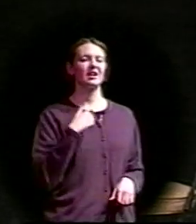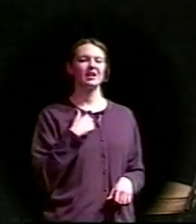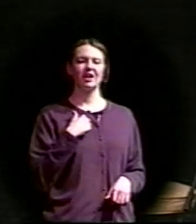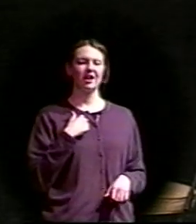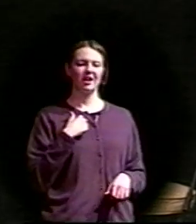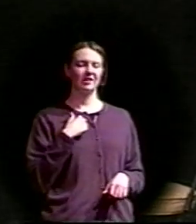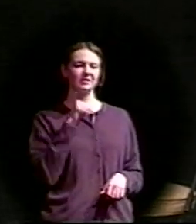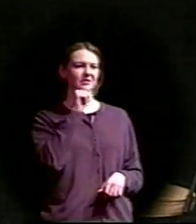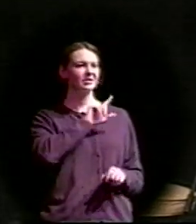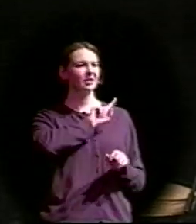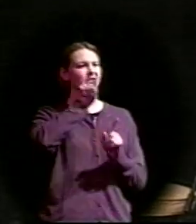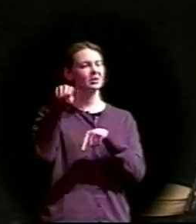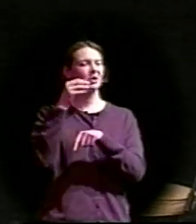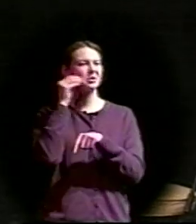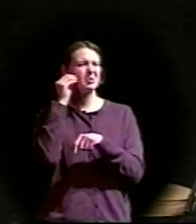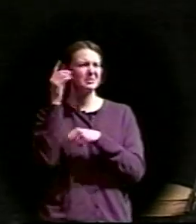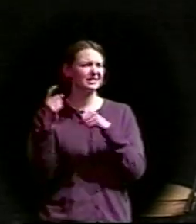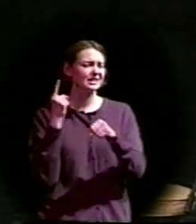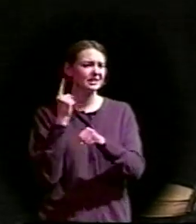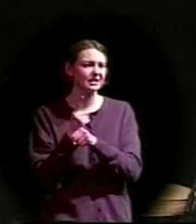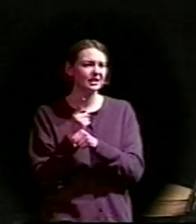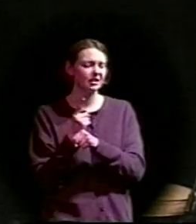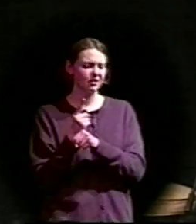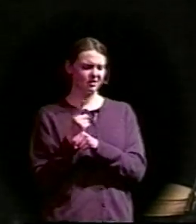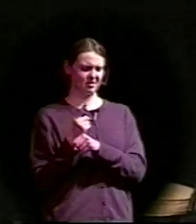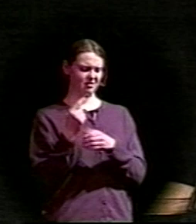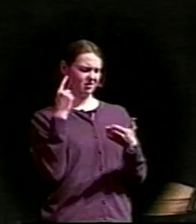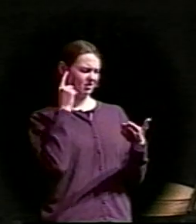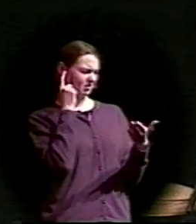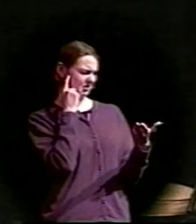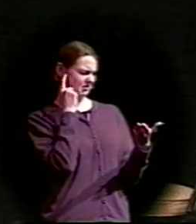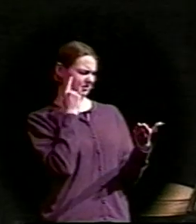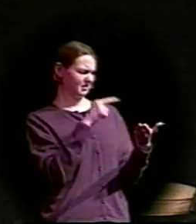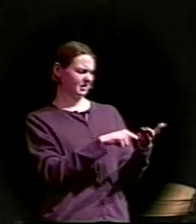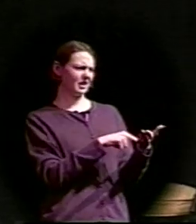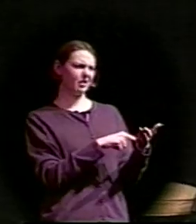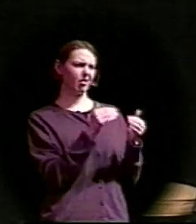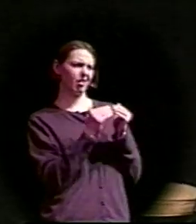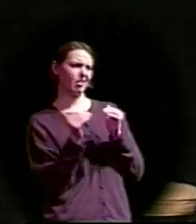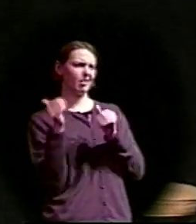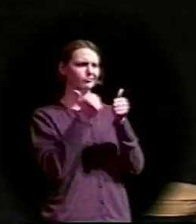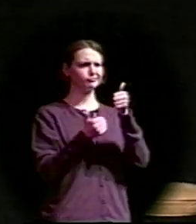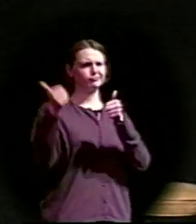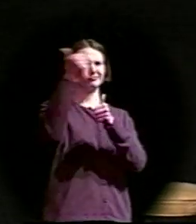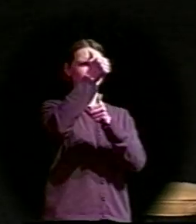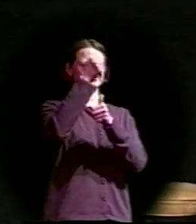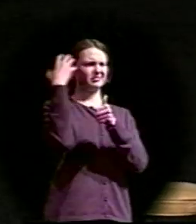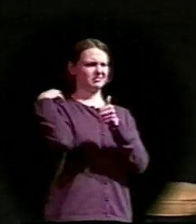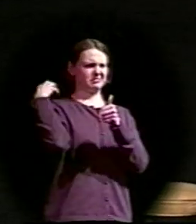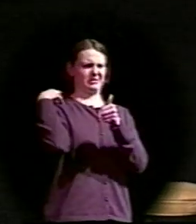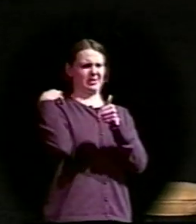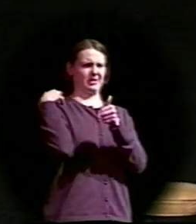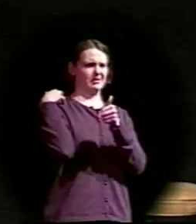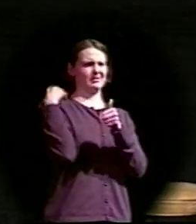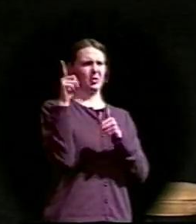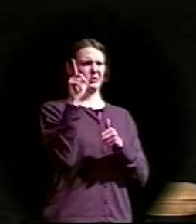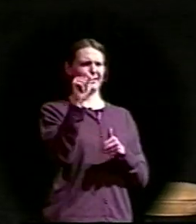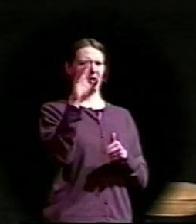Received notification today I am to be promoted to Lieutenant Colonel, a position I did not seek and do not want. I am informed that this